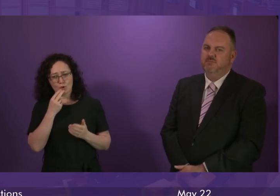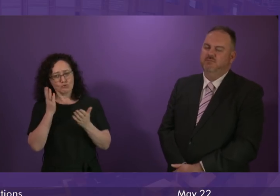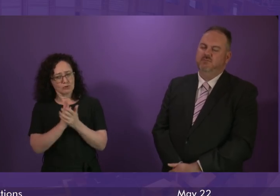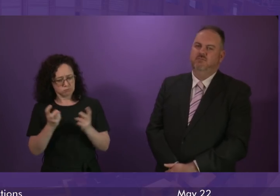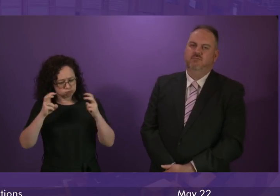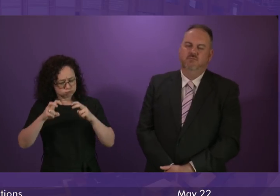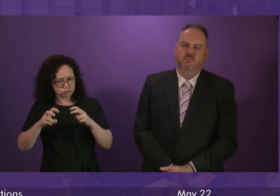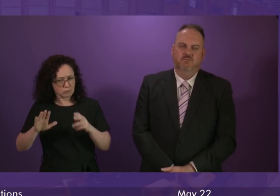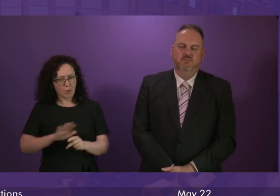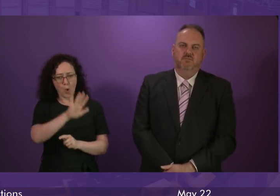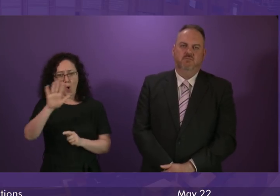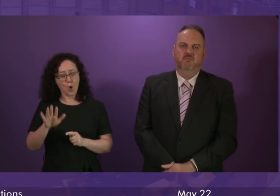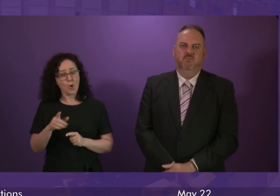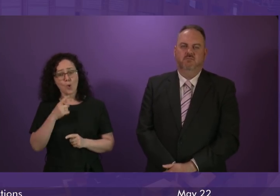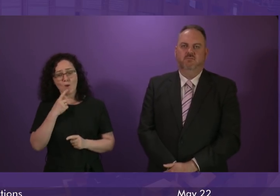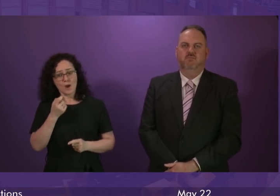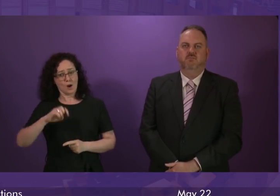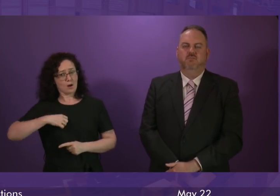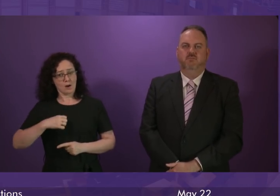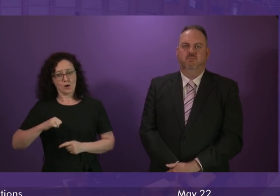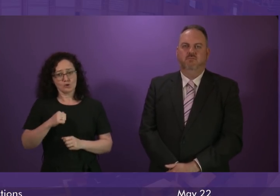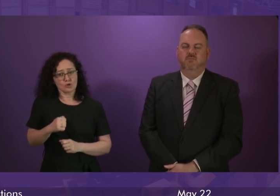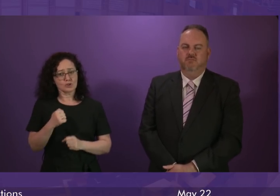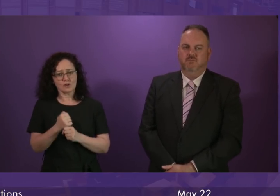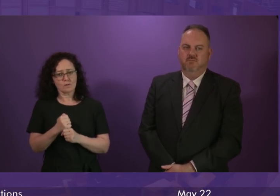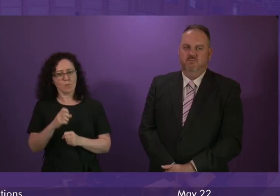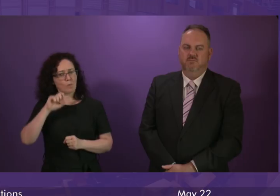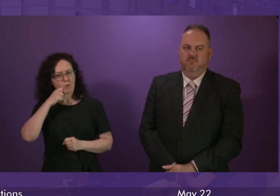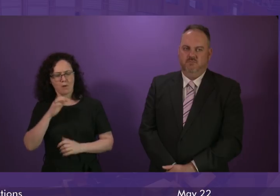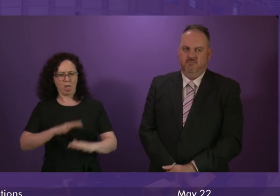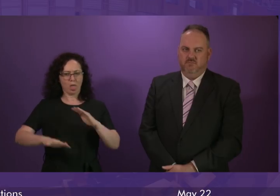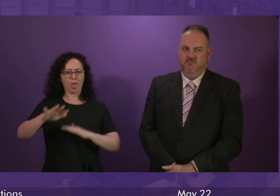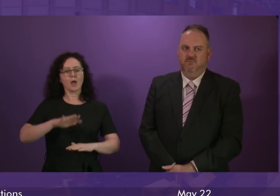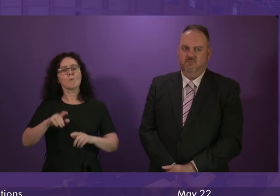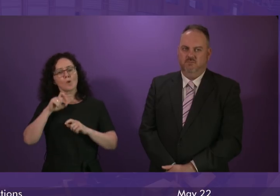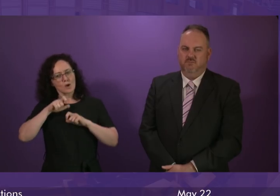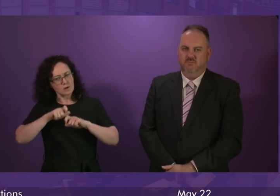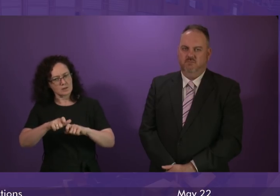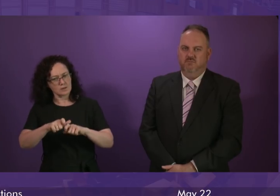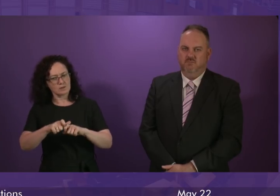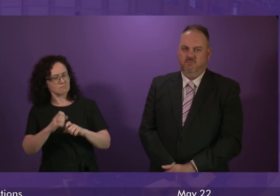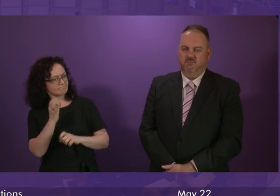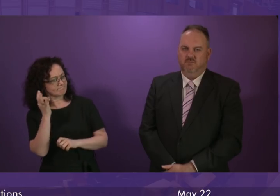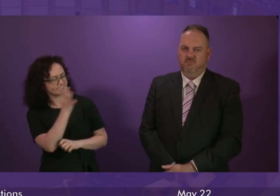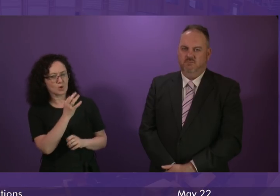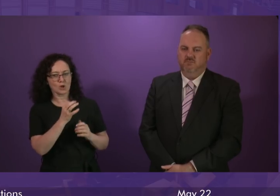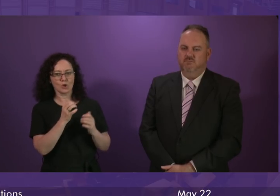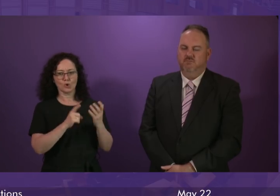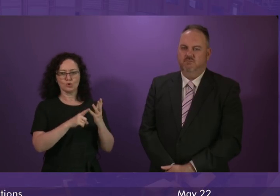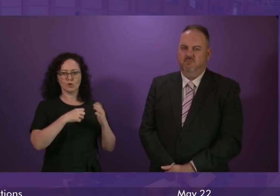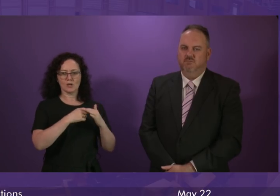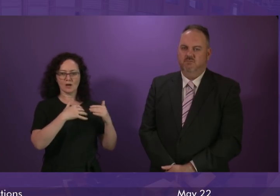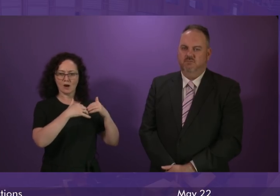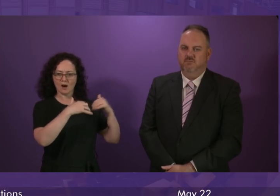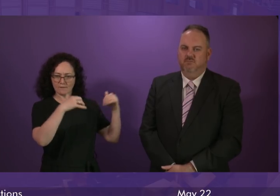the Scottish Government, we will not shy away from those, but we will continue to press the UK Government to take the action they can take to ensure a fairer deal for